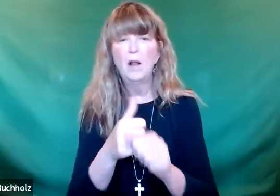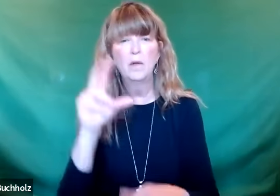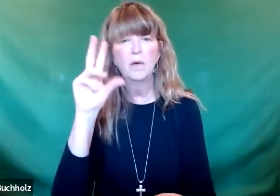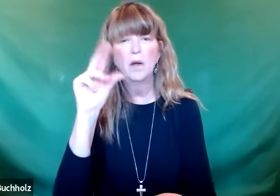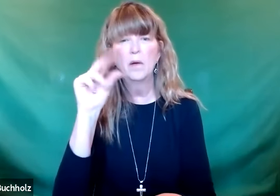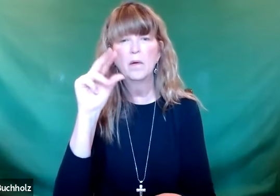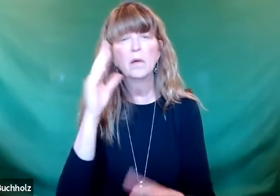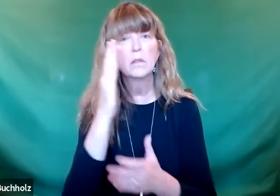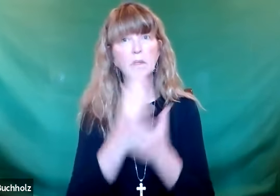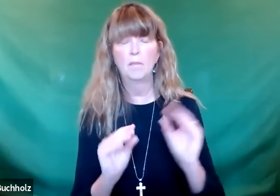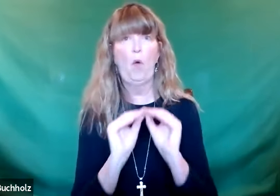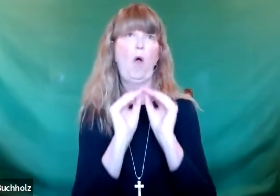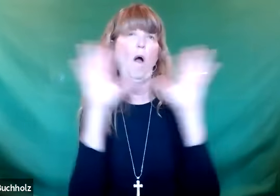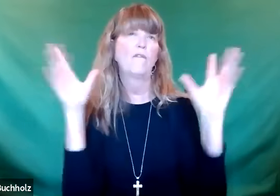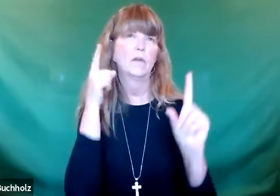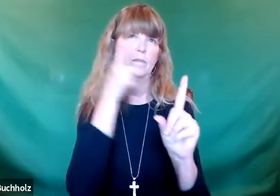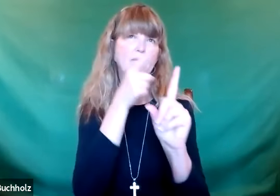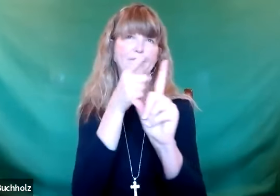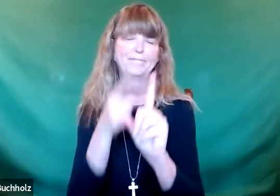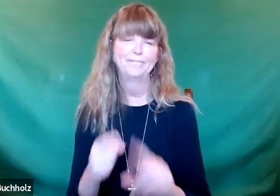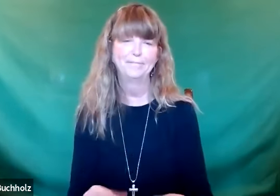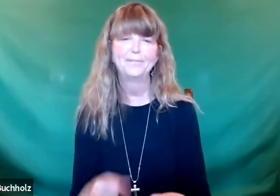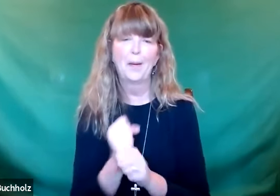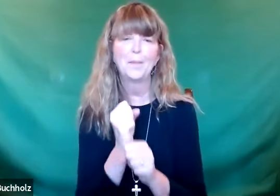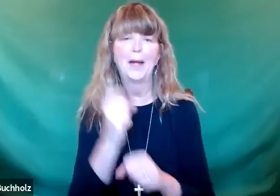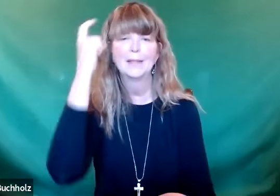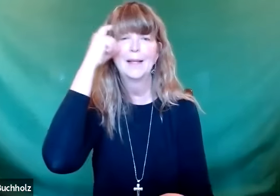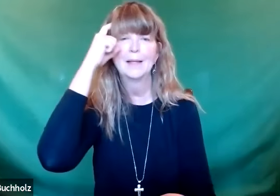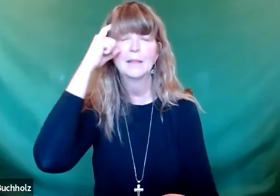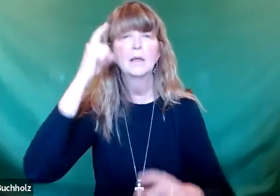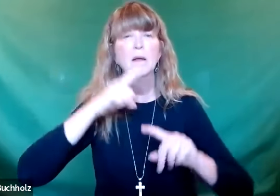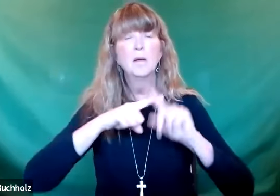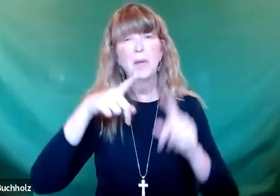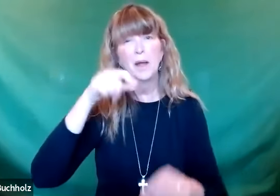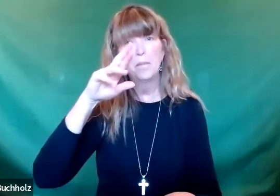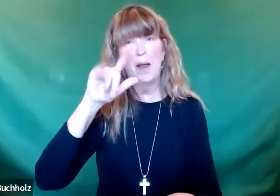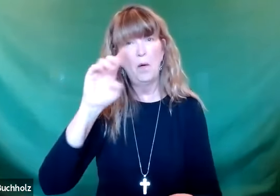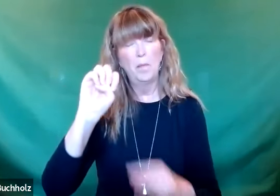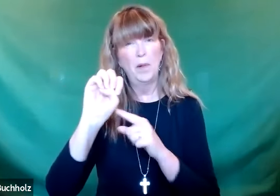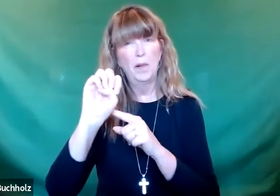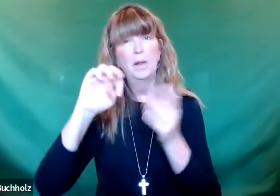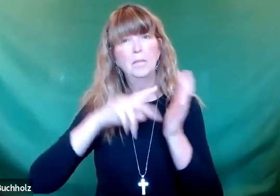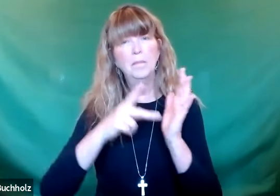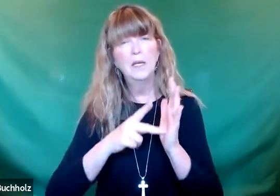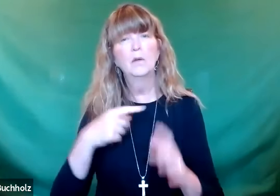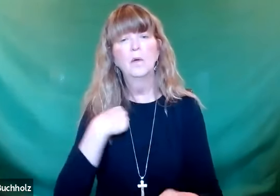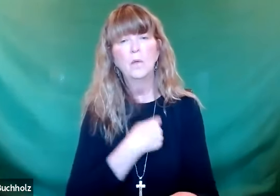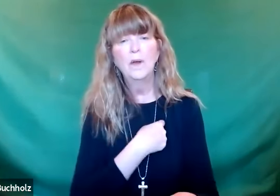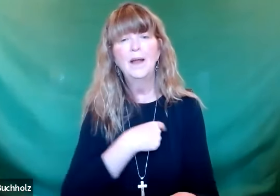ready to receive him. Some of them. are not really easy to comprehend. Others of them are really, really obvious and easy to